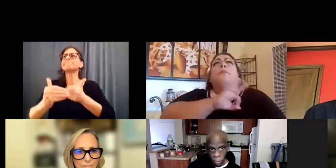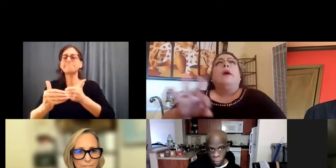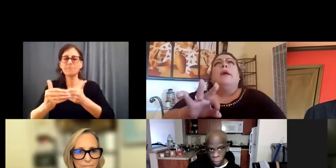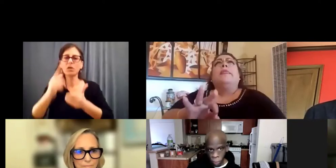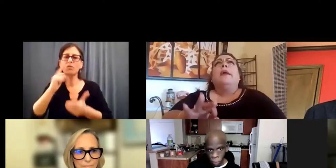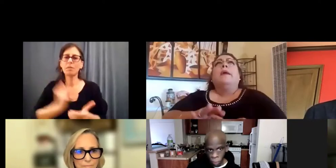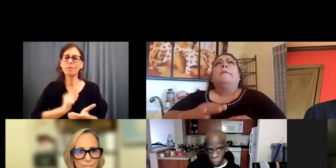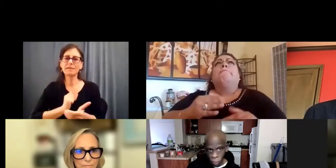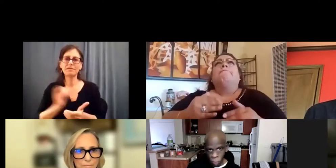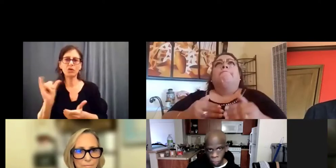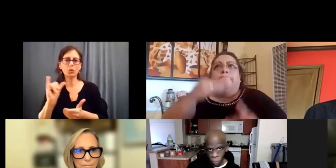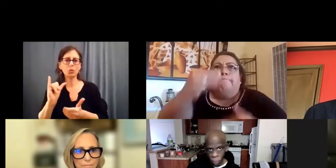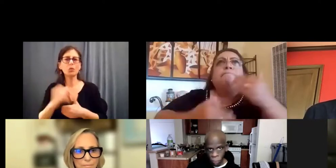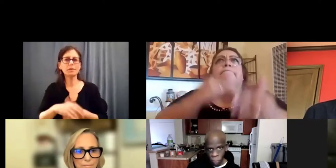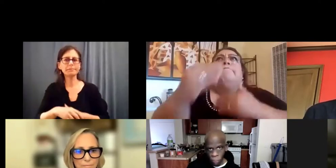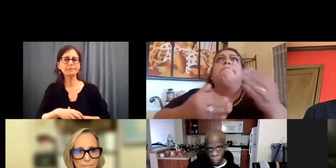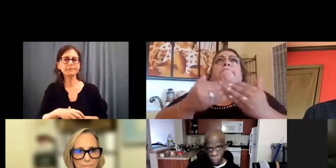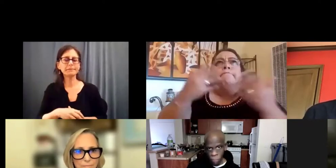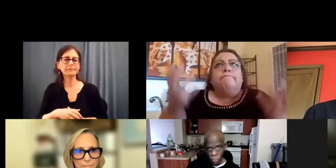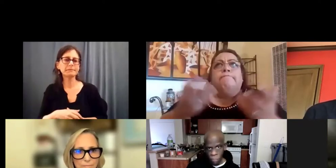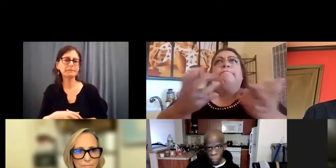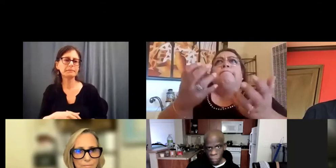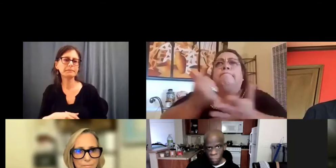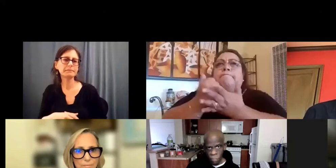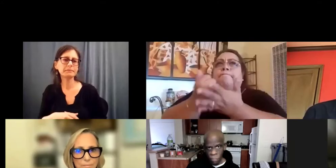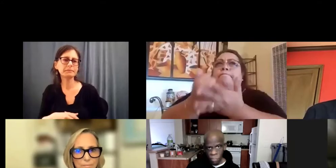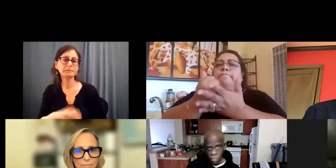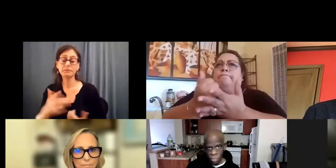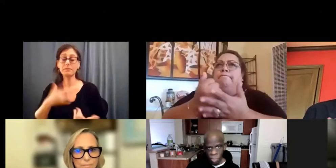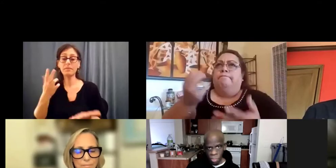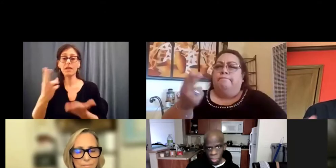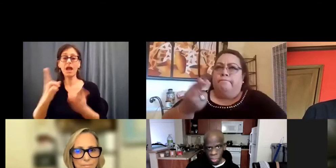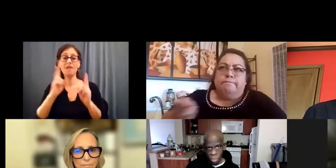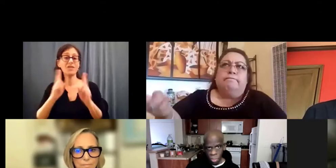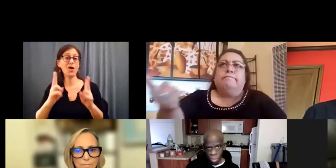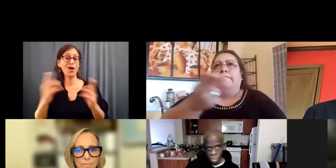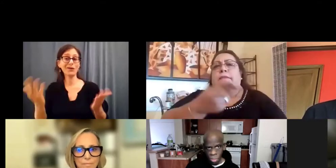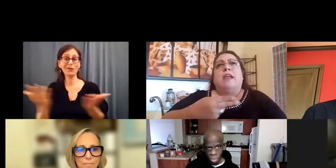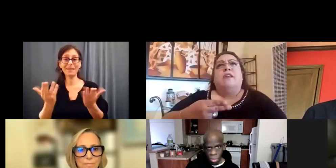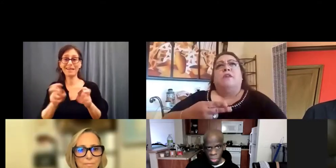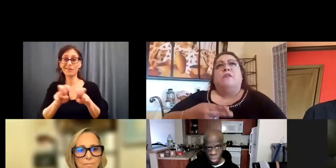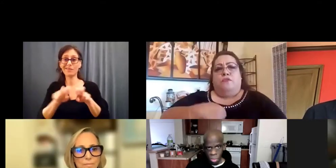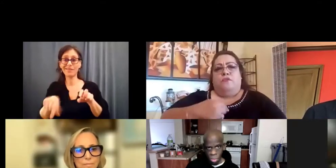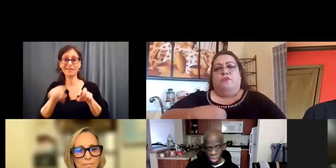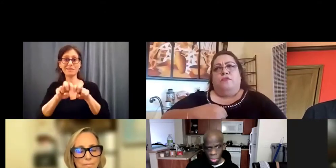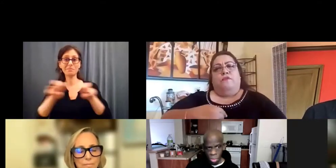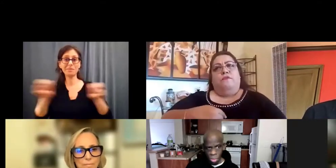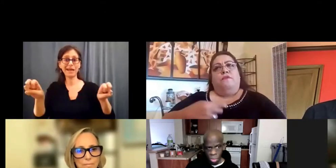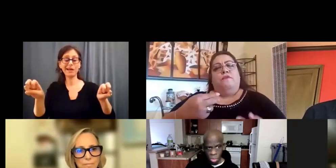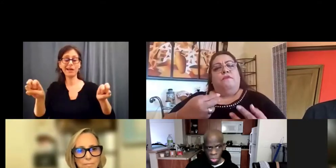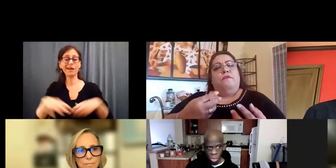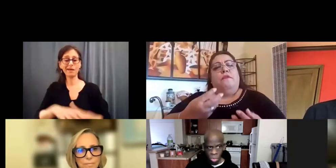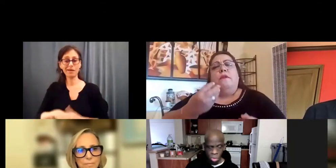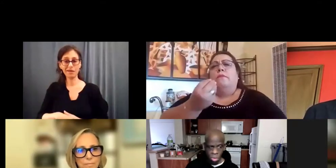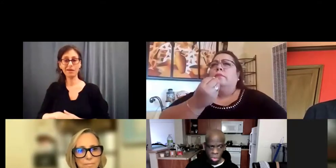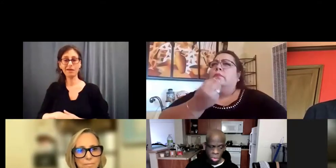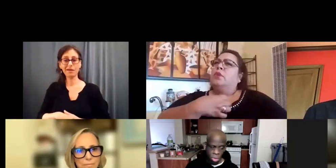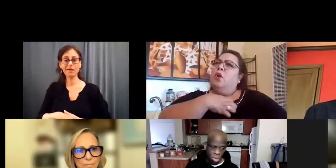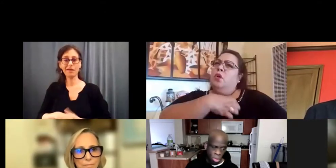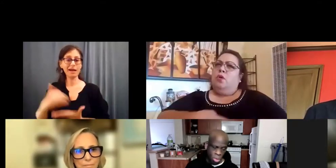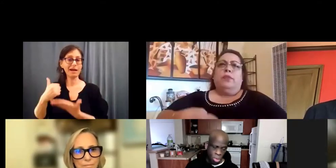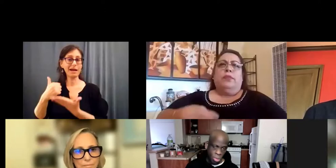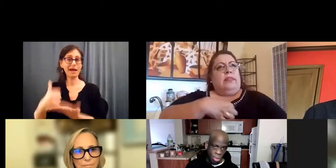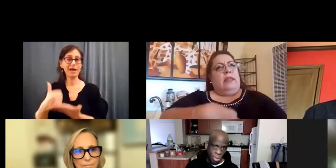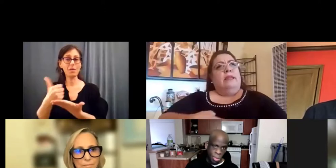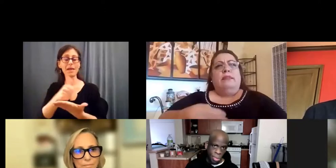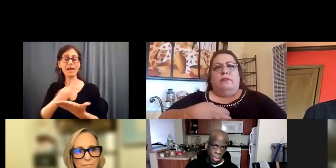So anyway, I think it's an honor for me to be on this panel, and to help in any way